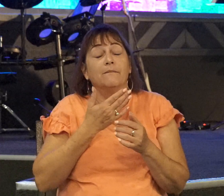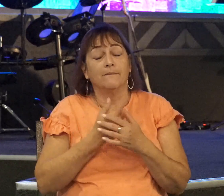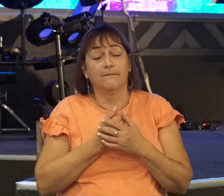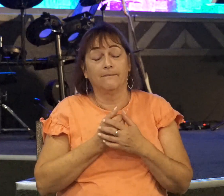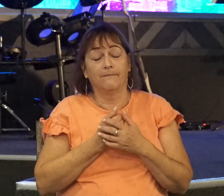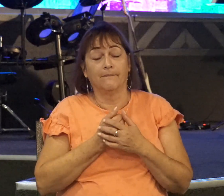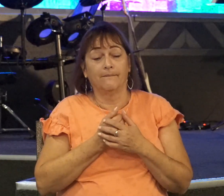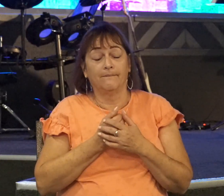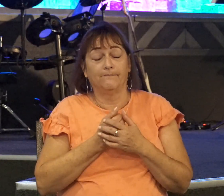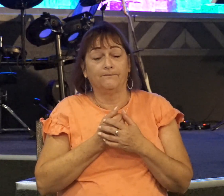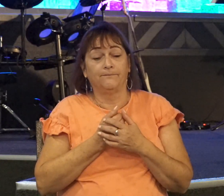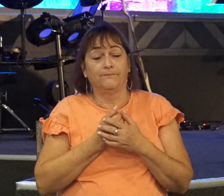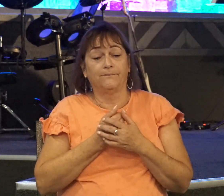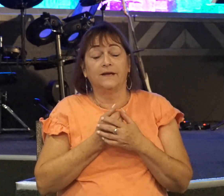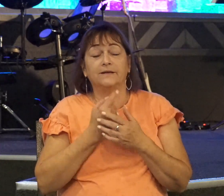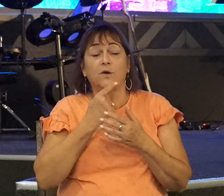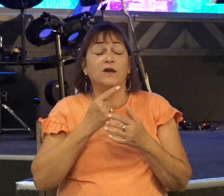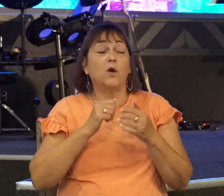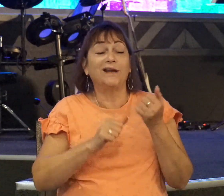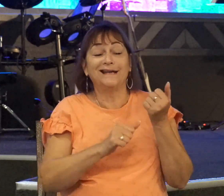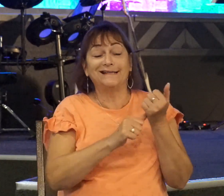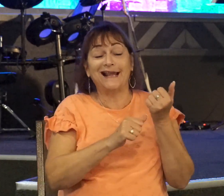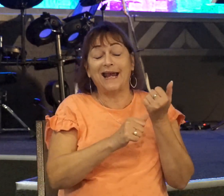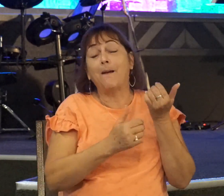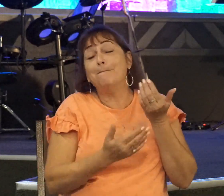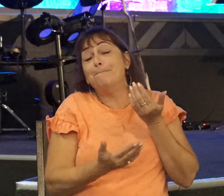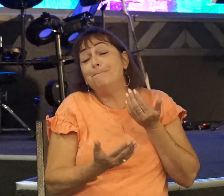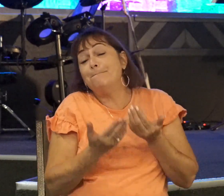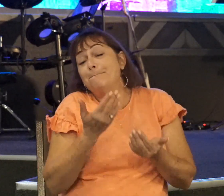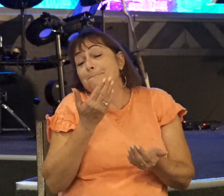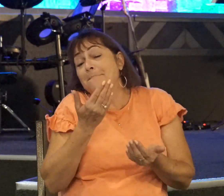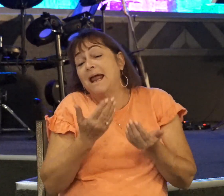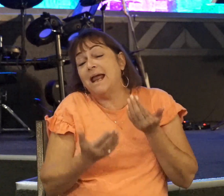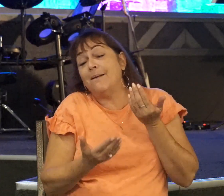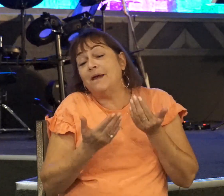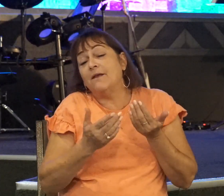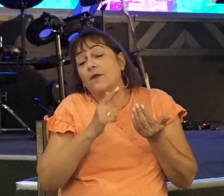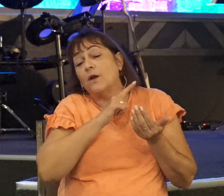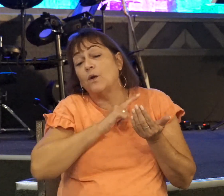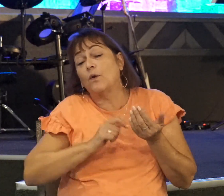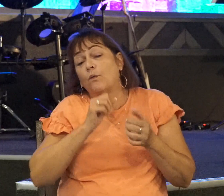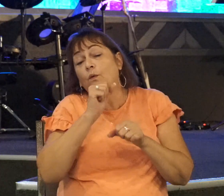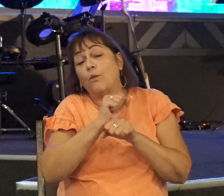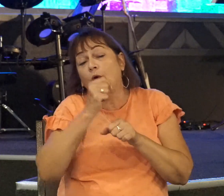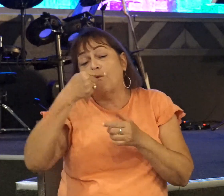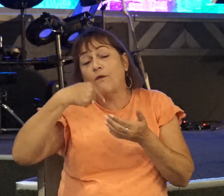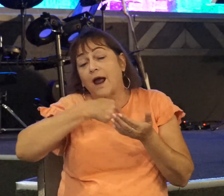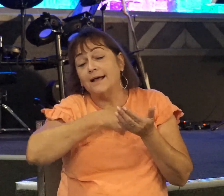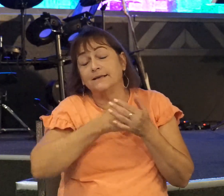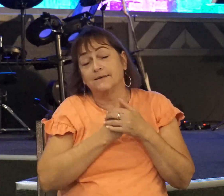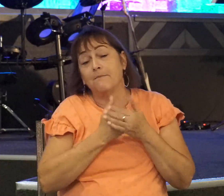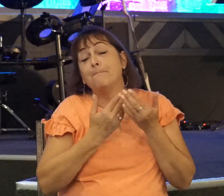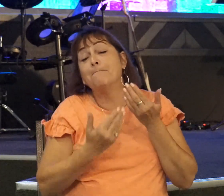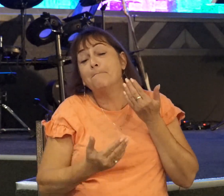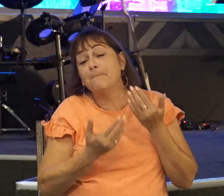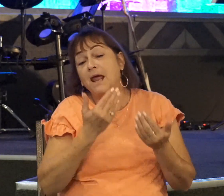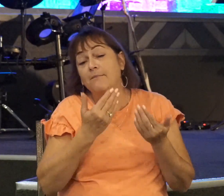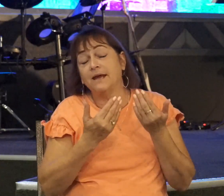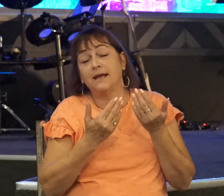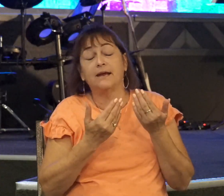He told his armor bearer, it may be that the Lord will work for us. As where